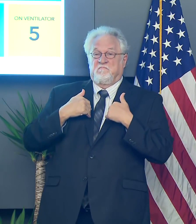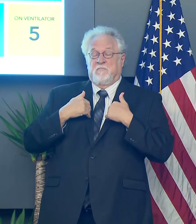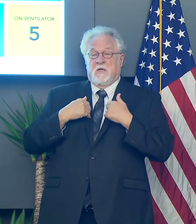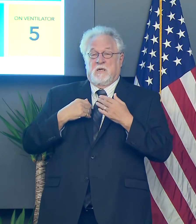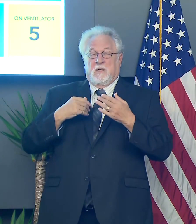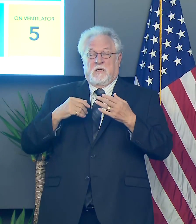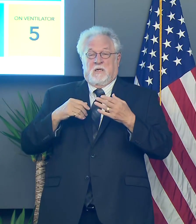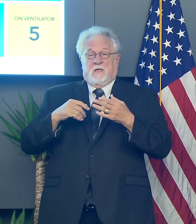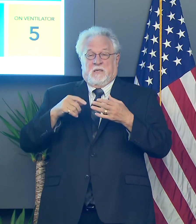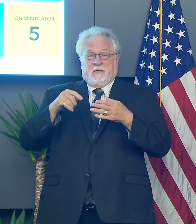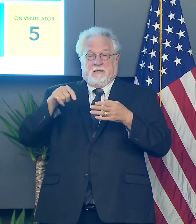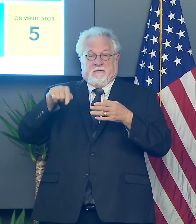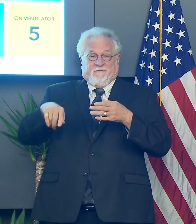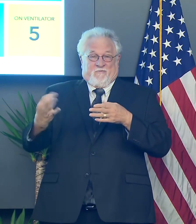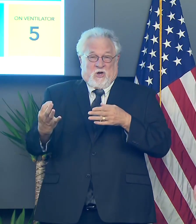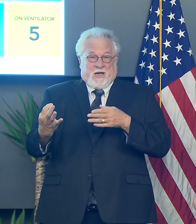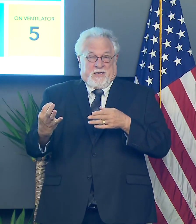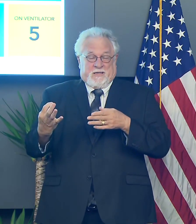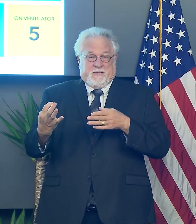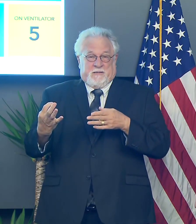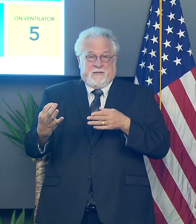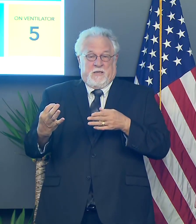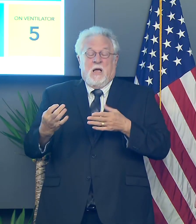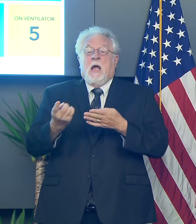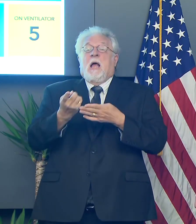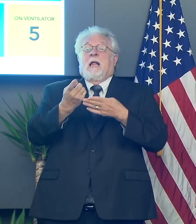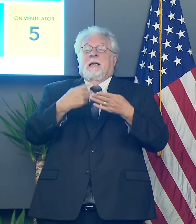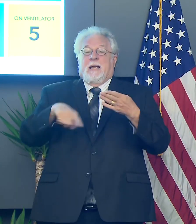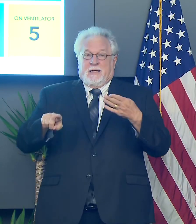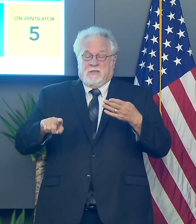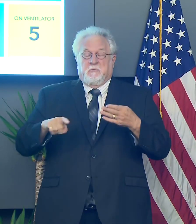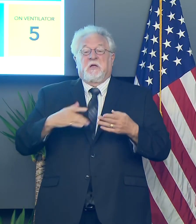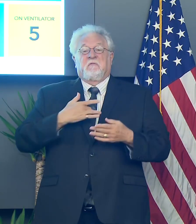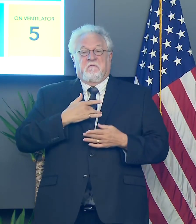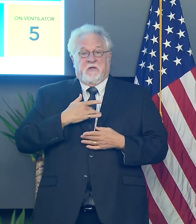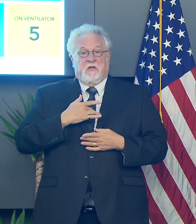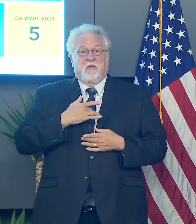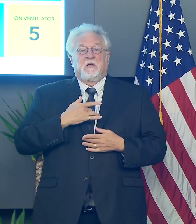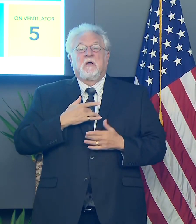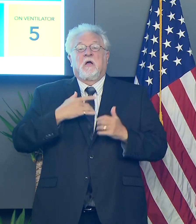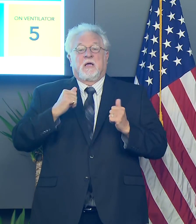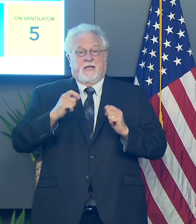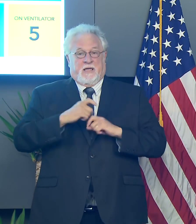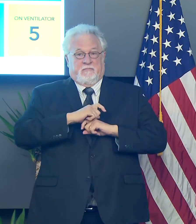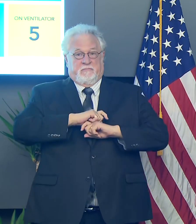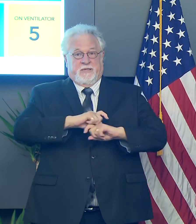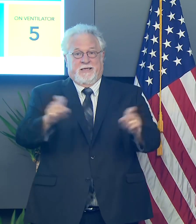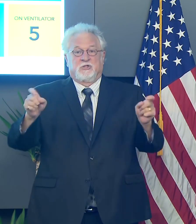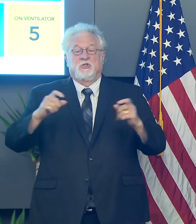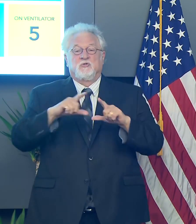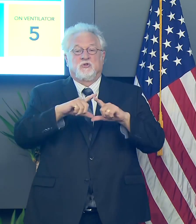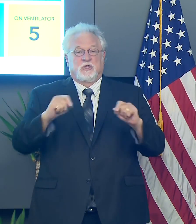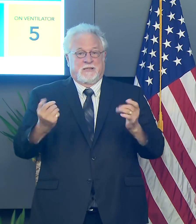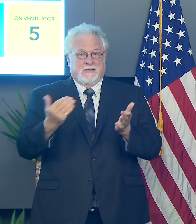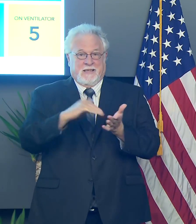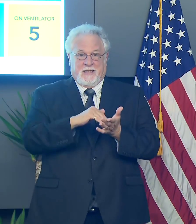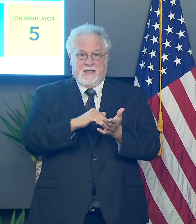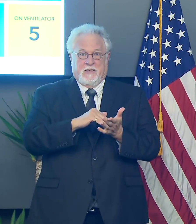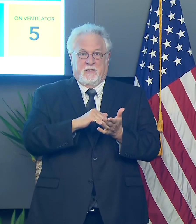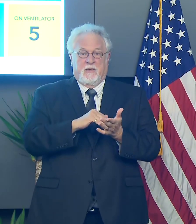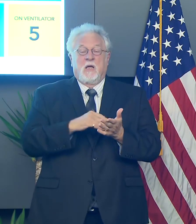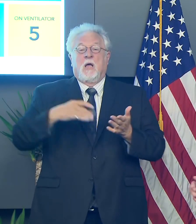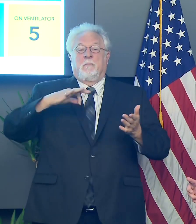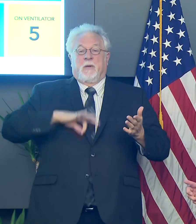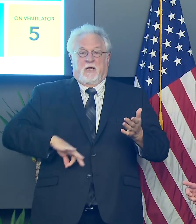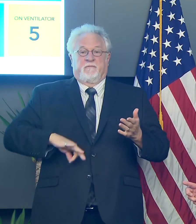the end of the week. Uh, next week is when we believe that we will be issuing, uh, these checks again. Again, the